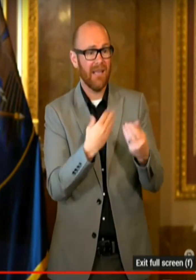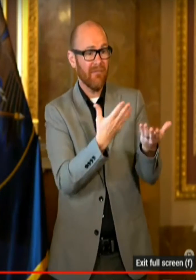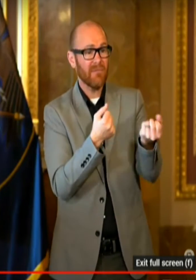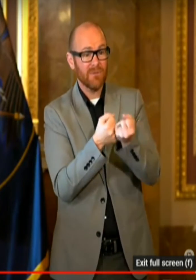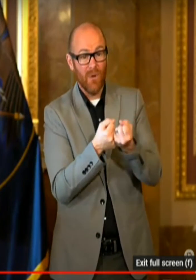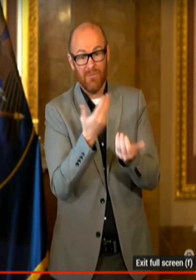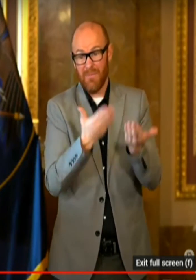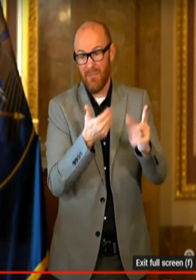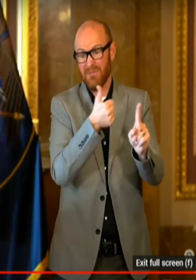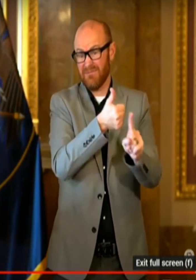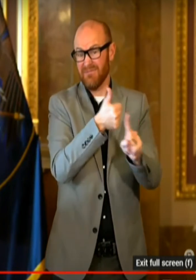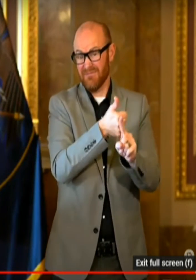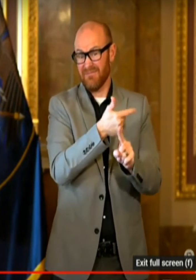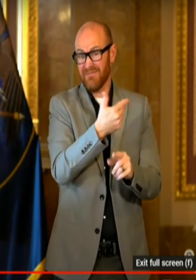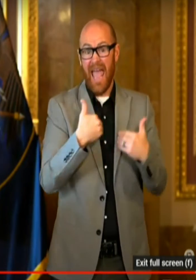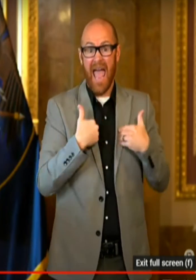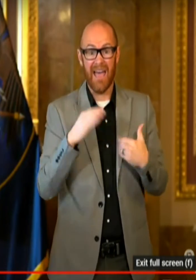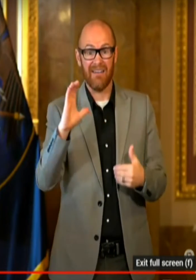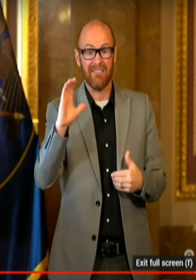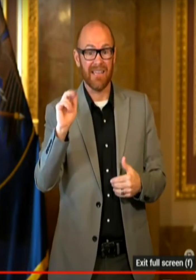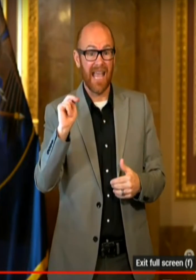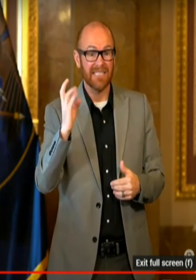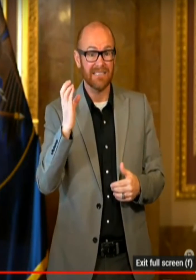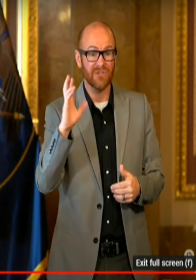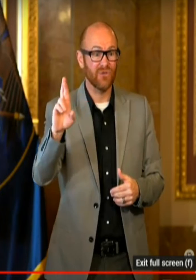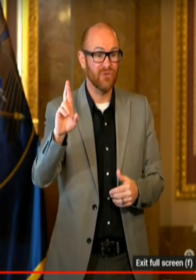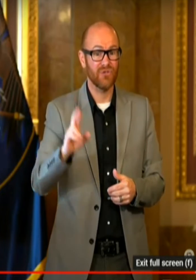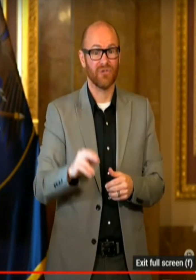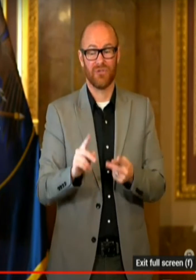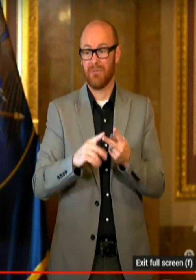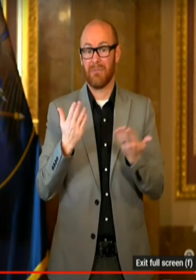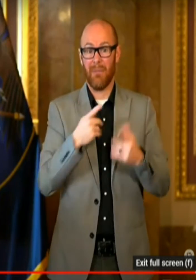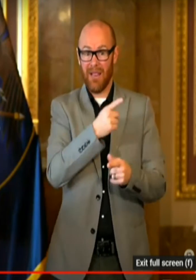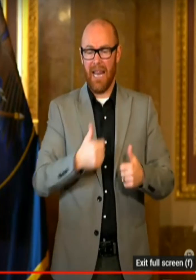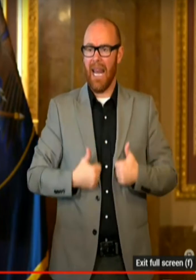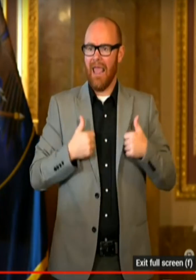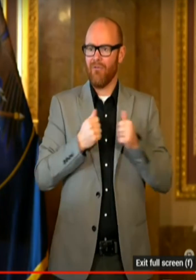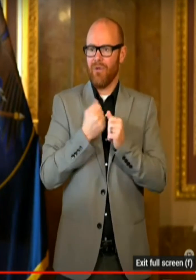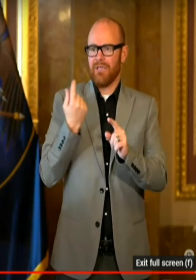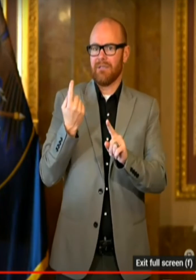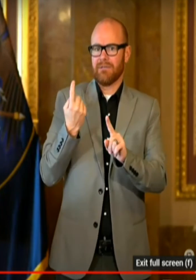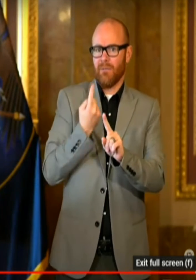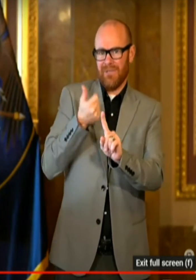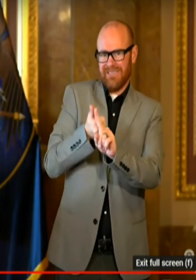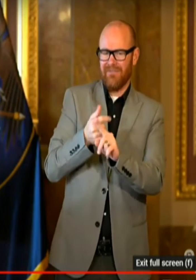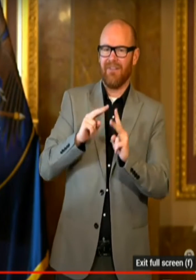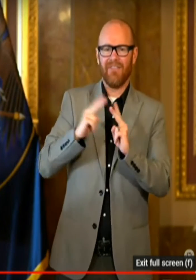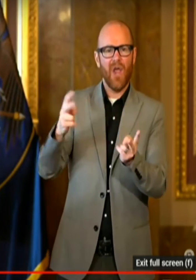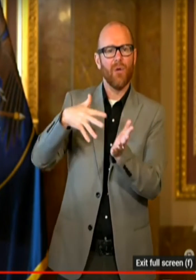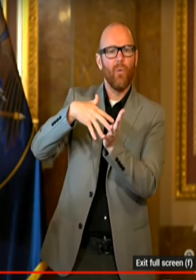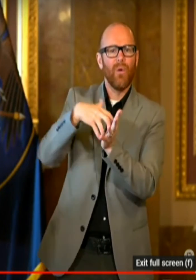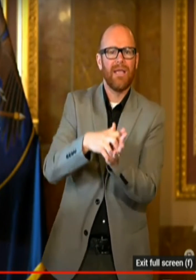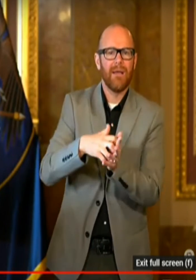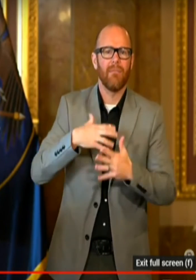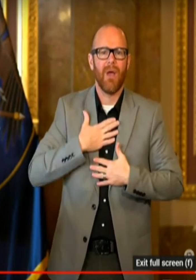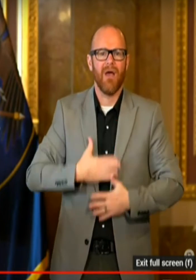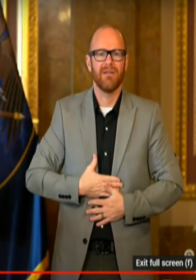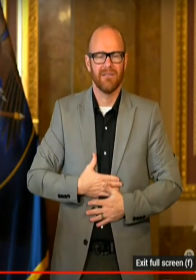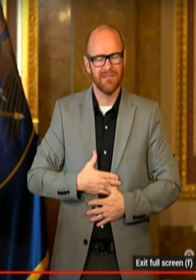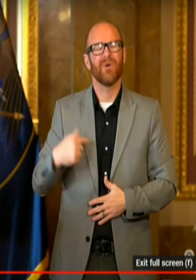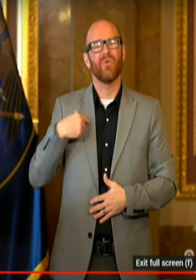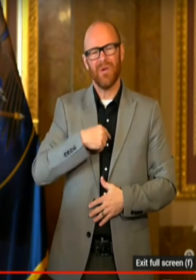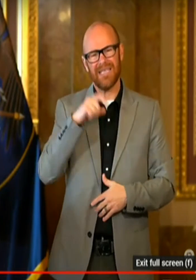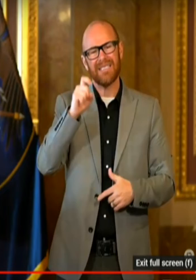that they are going through cancer treatment. It's very possible that they live with someone who is severely immunocompromised. That's why we have to be kind